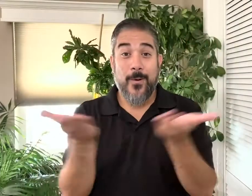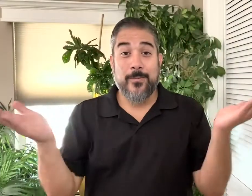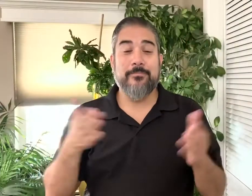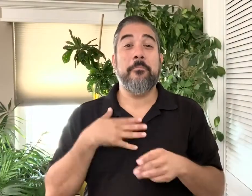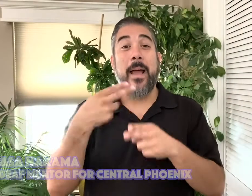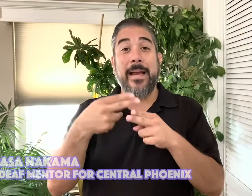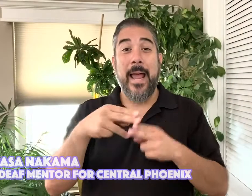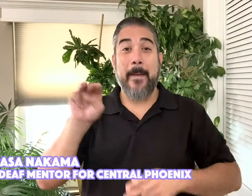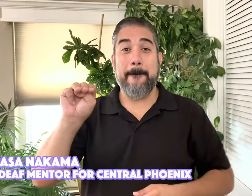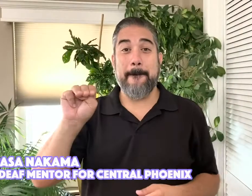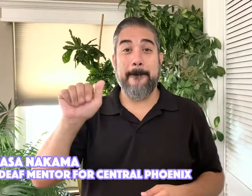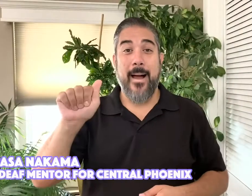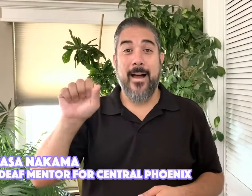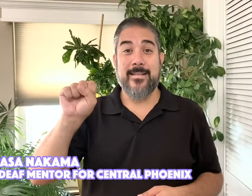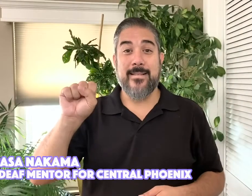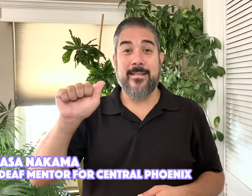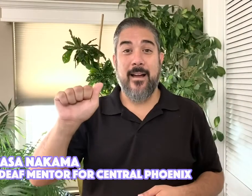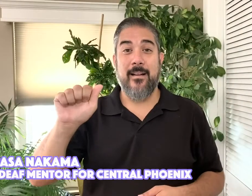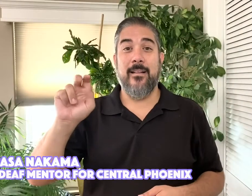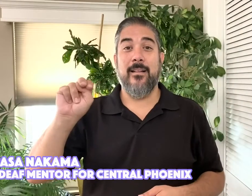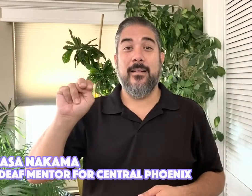Hello everyone, my name is Masa Nakama.